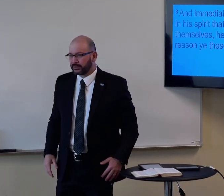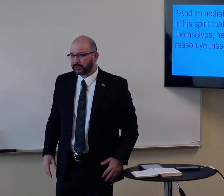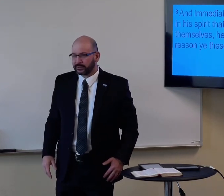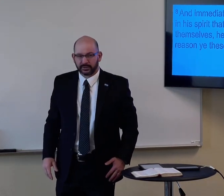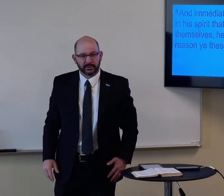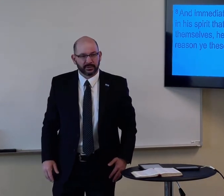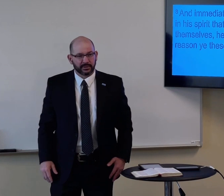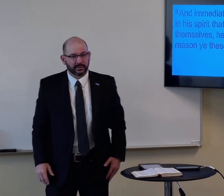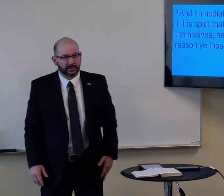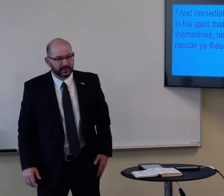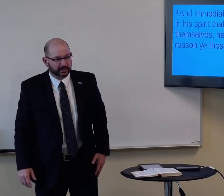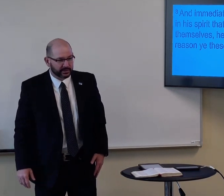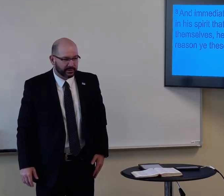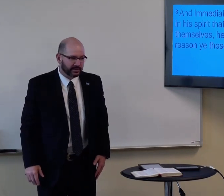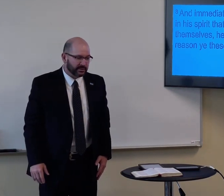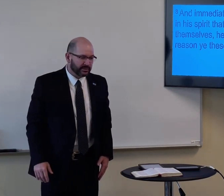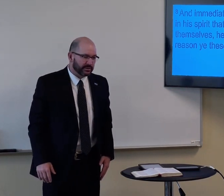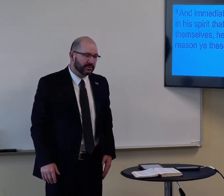get all stubborn and puffed up at you.